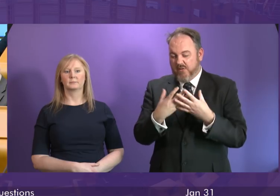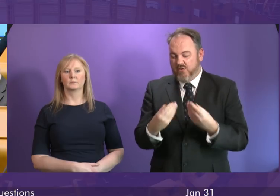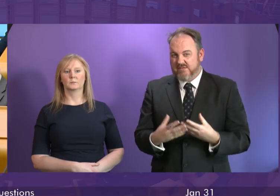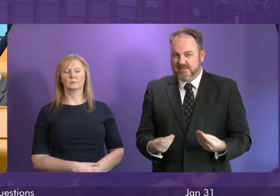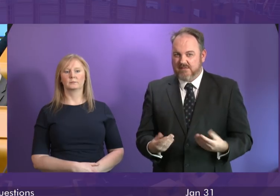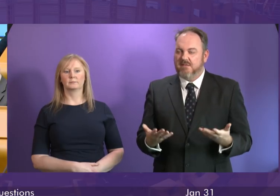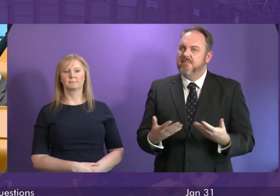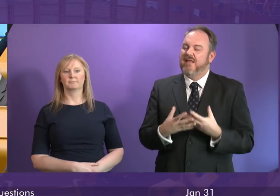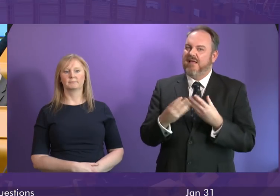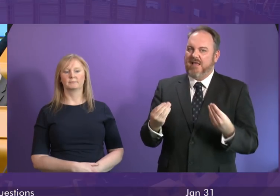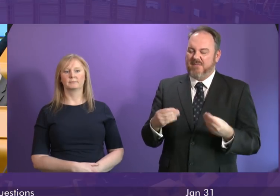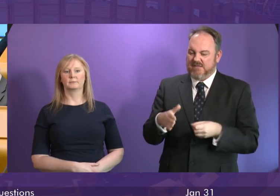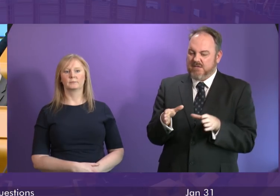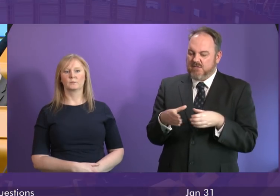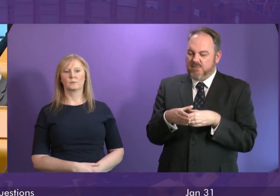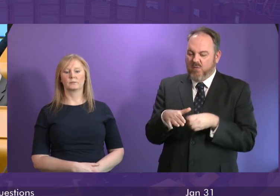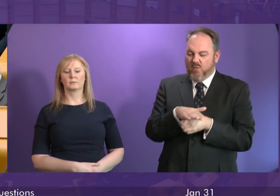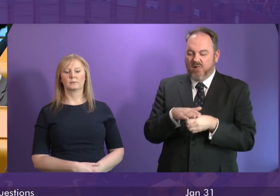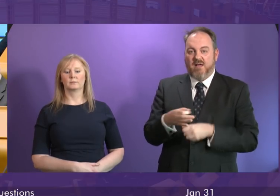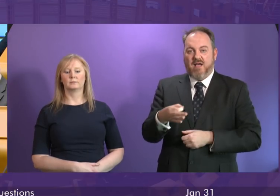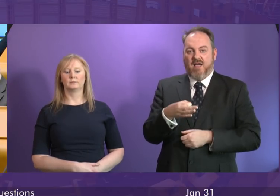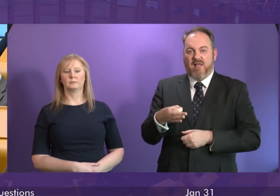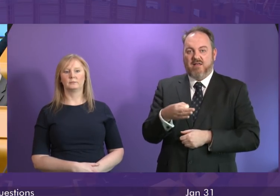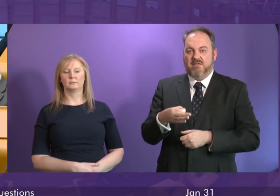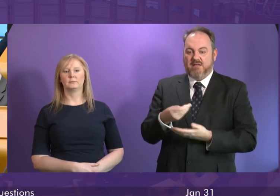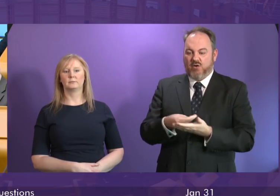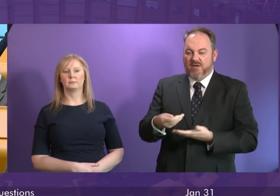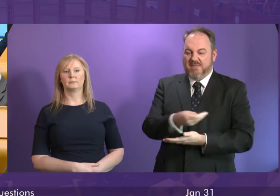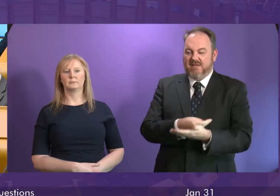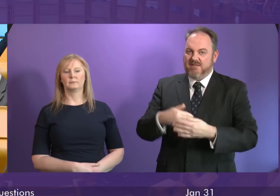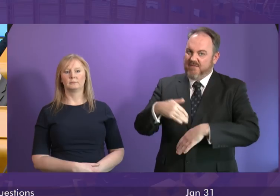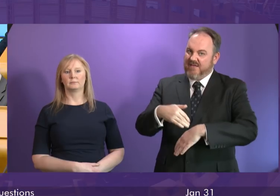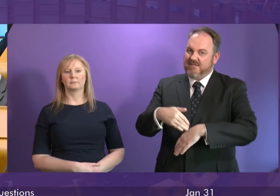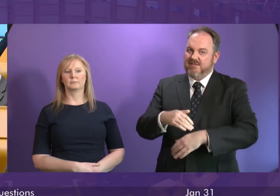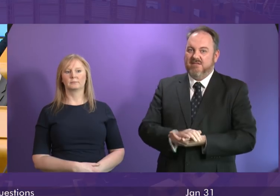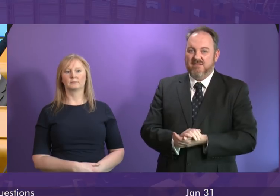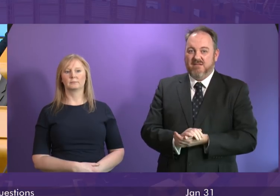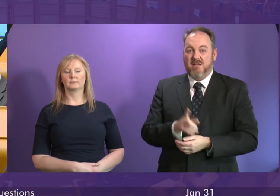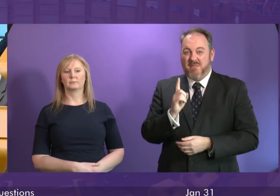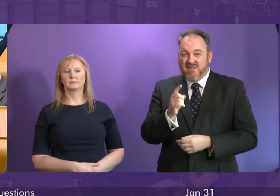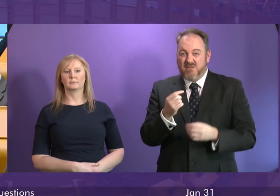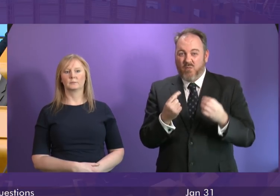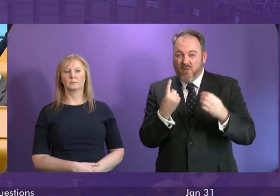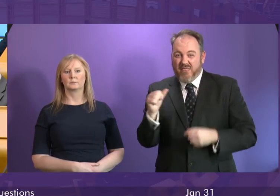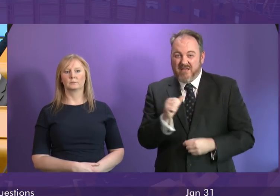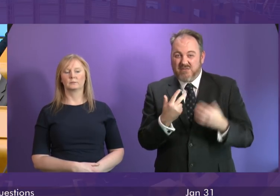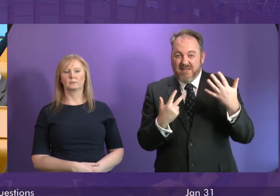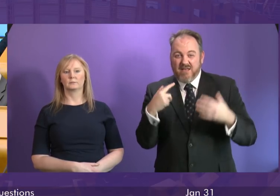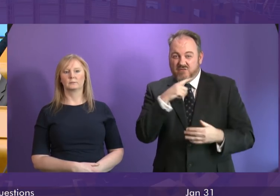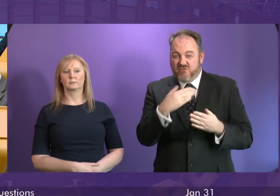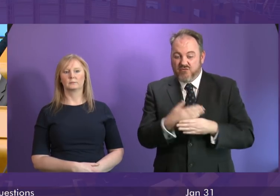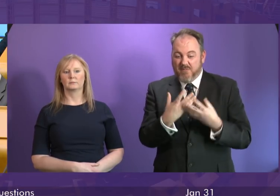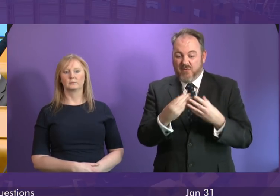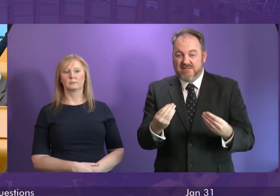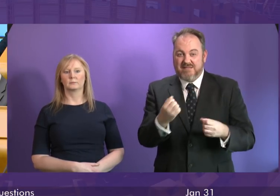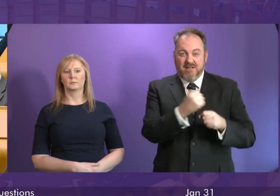hole in a small self-contained island economy perhaps comparable to 1800 job losses in Glasgow can I urge the